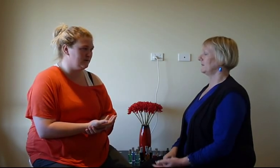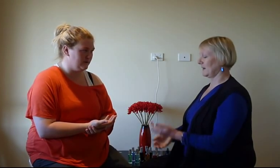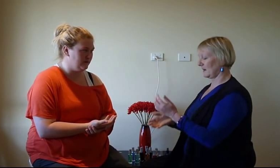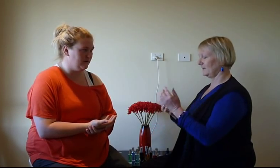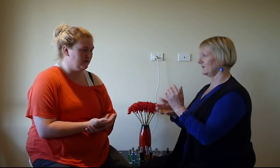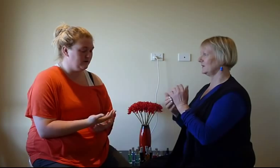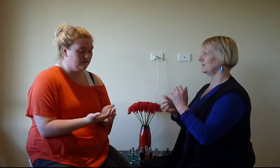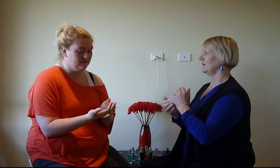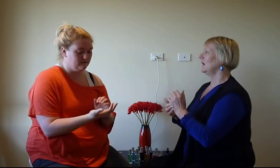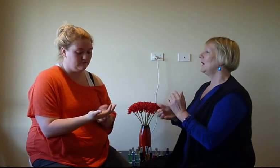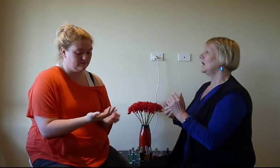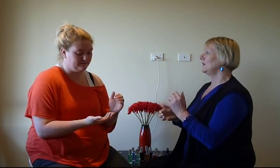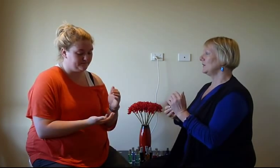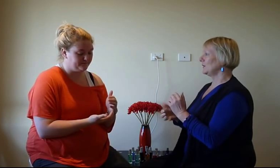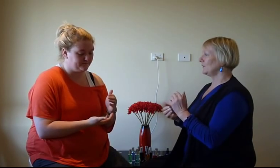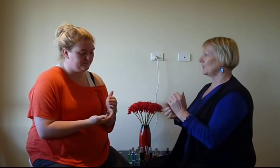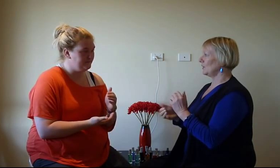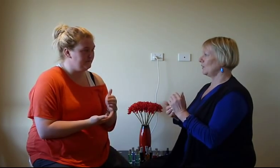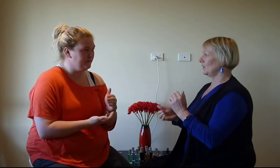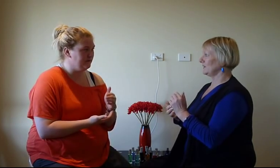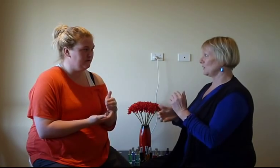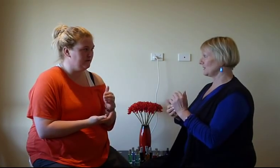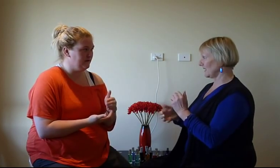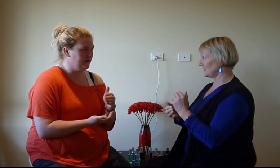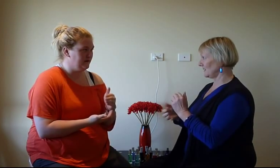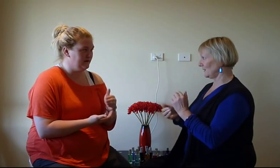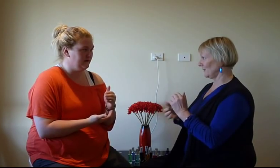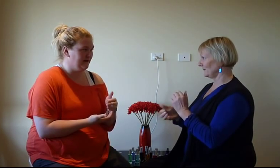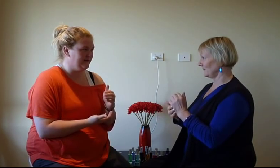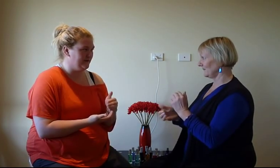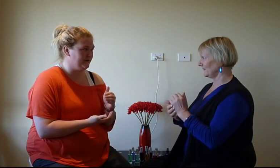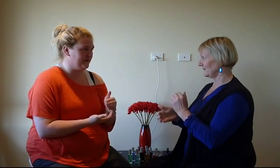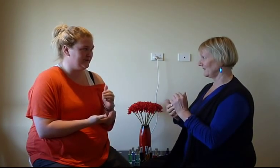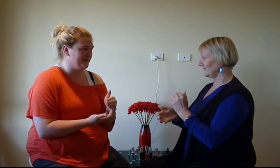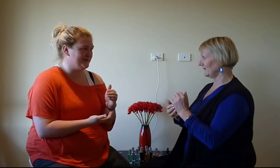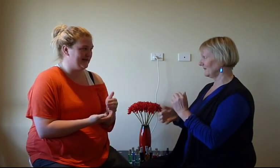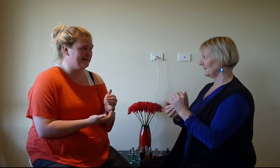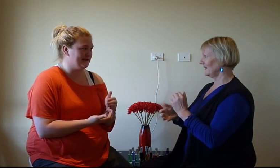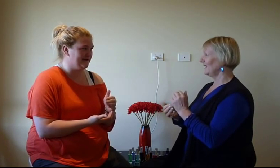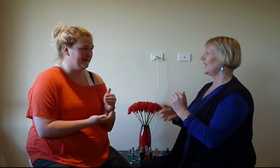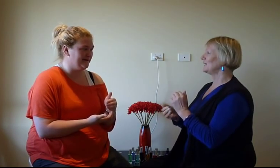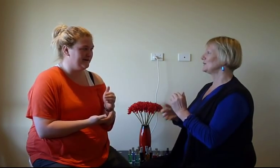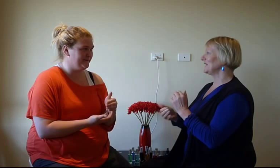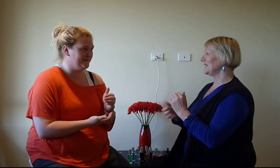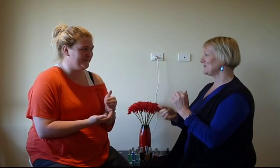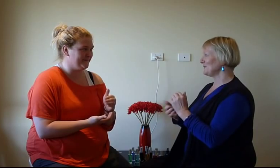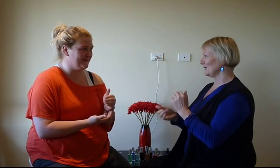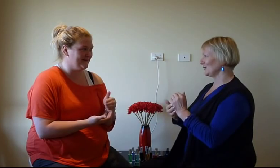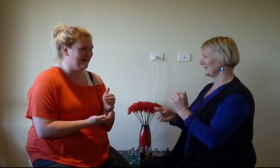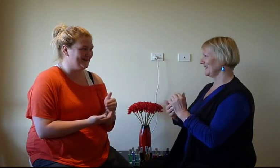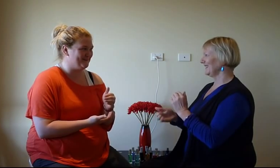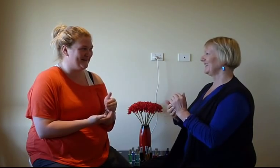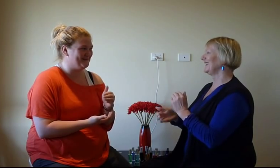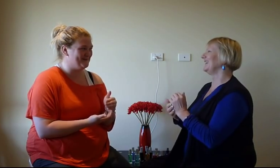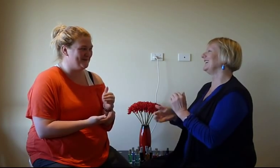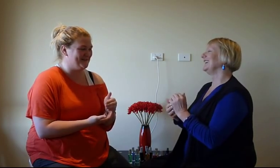okay so even though i've got this worst case scenario even though i've got this worst case scenario and it's bringing up emotion and it's bringing up emotion